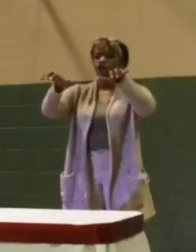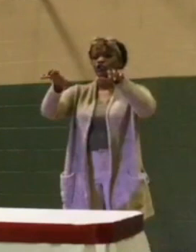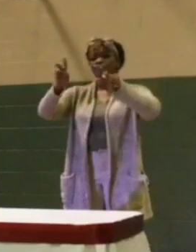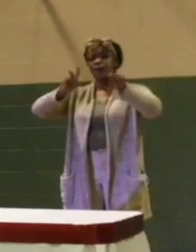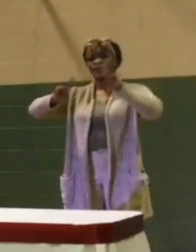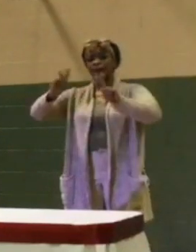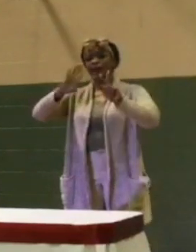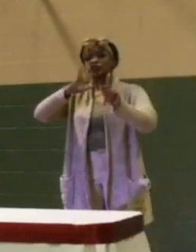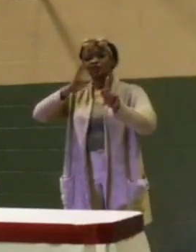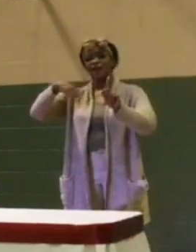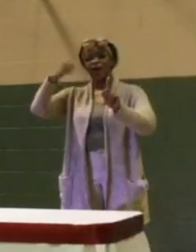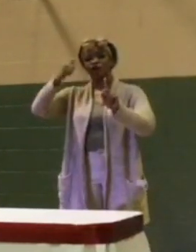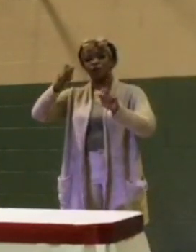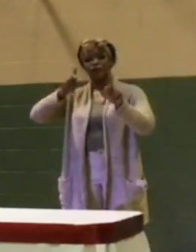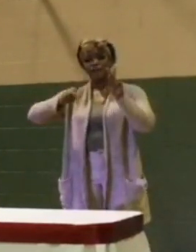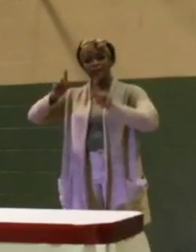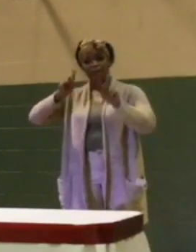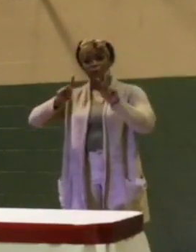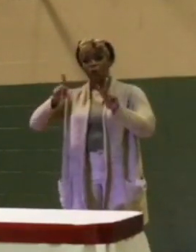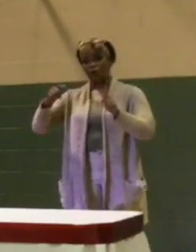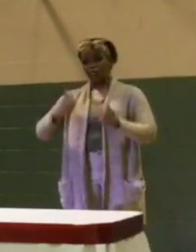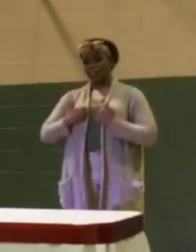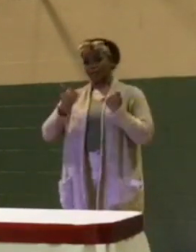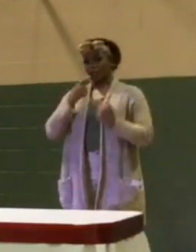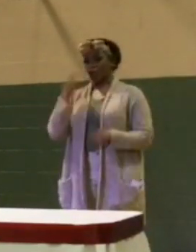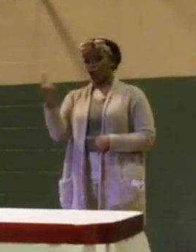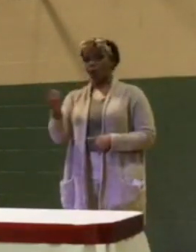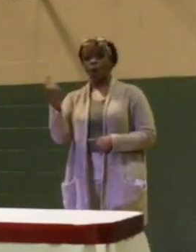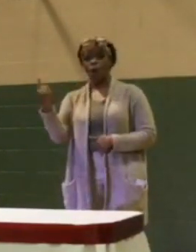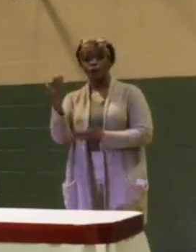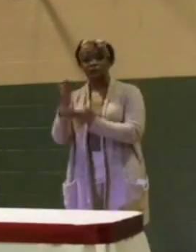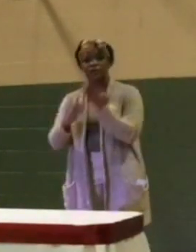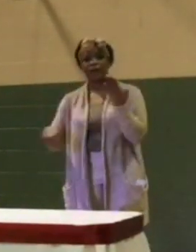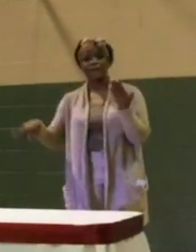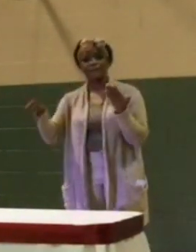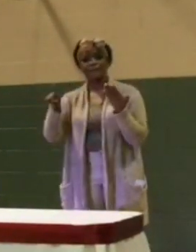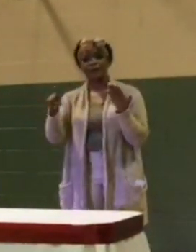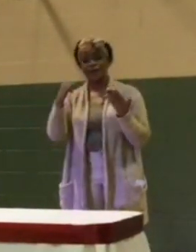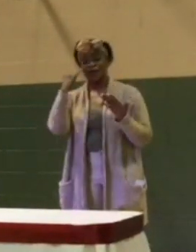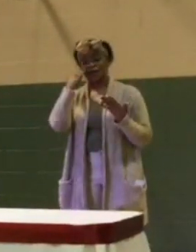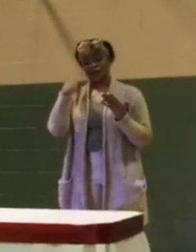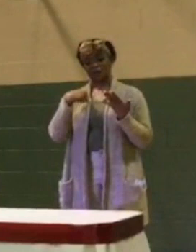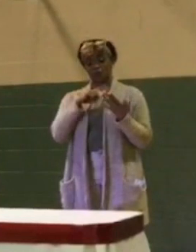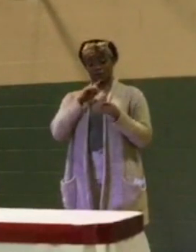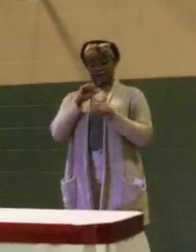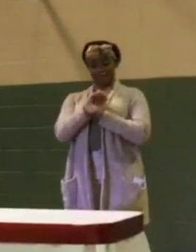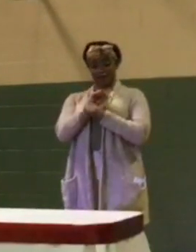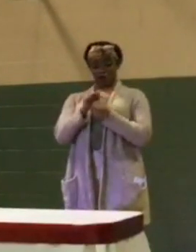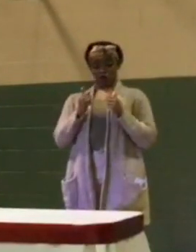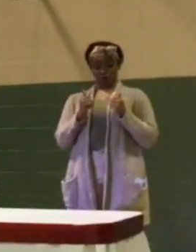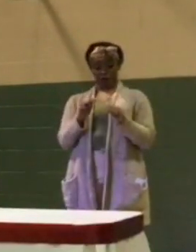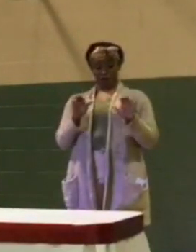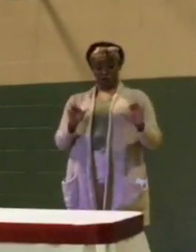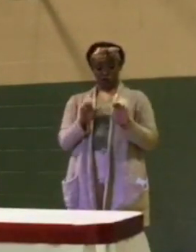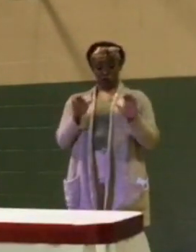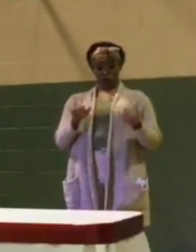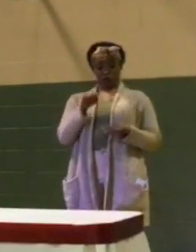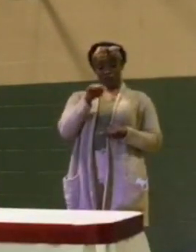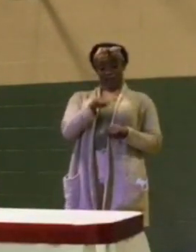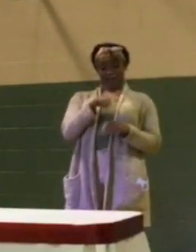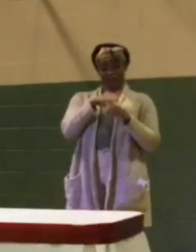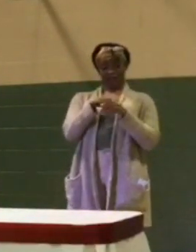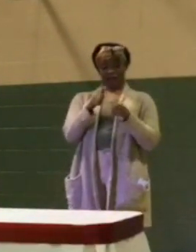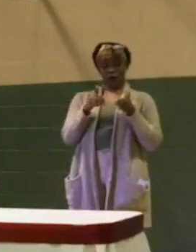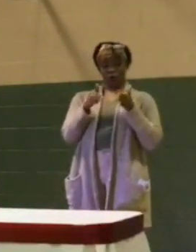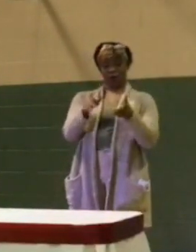people, some that live alone. And so if we, in fact, try to do this in an effort